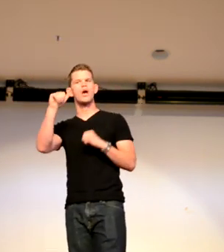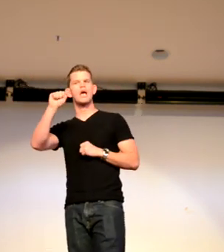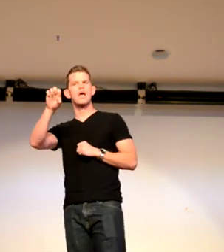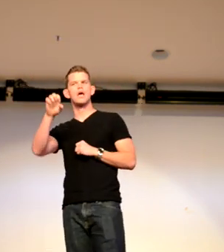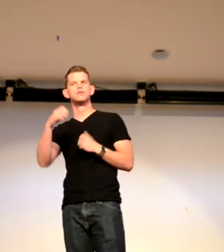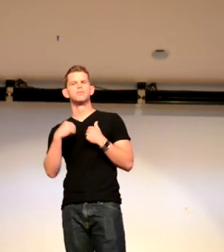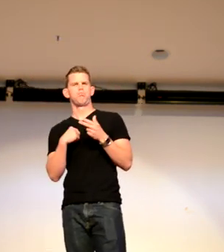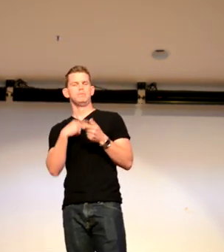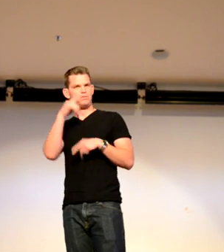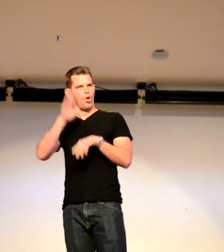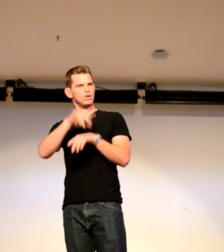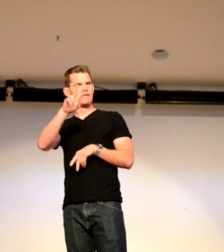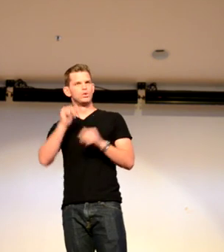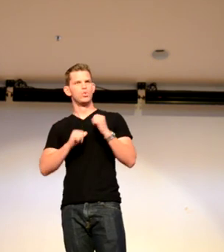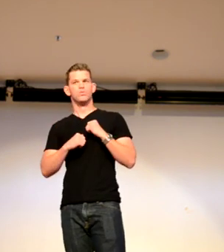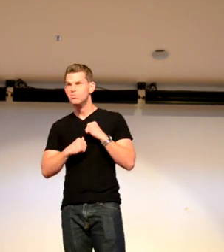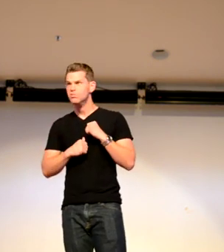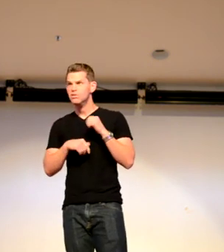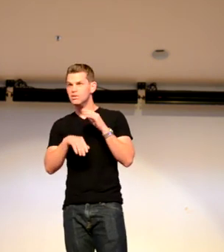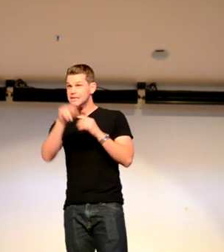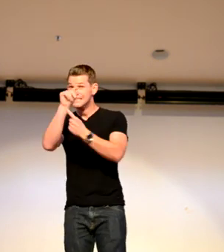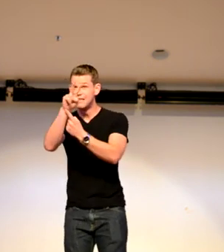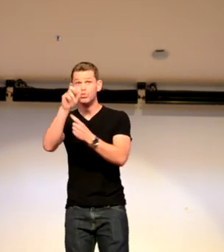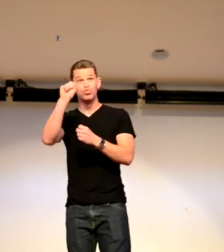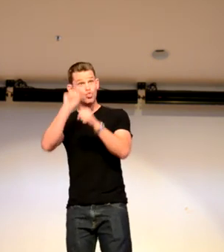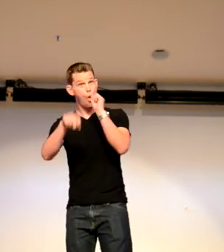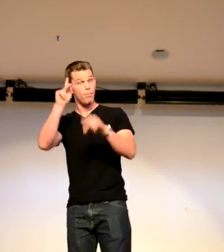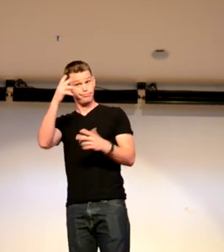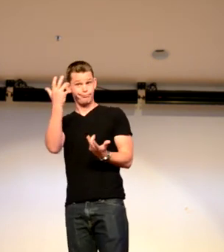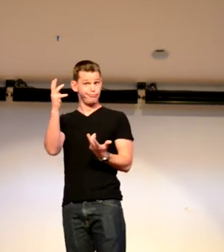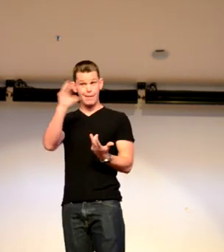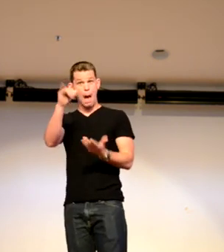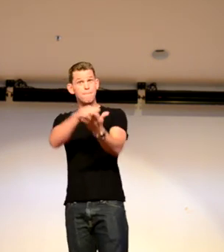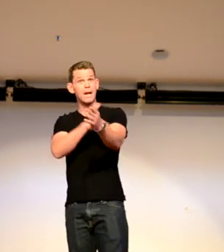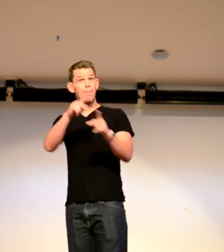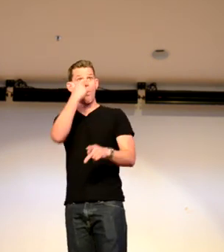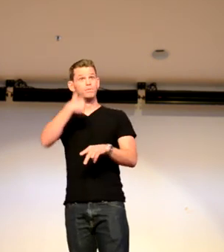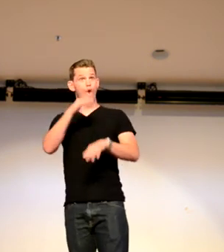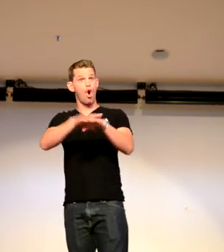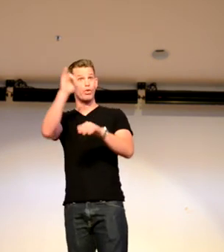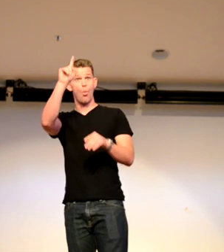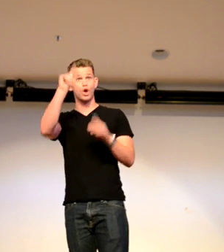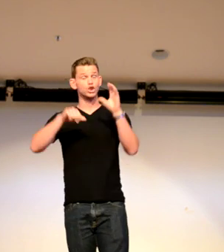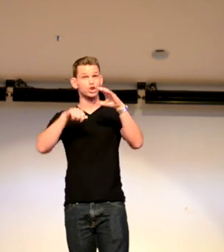Cold case. And, you know, this is my mom talking to me. And I said, you know, a TV show? Like a million